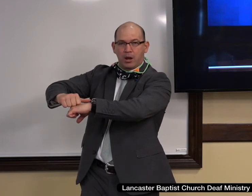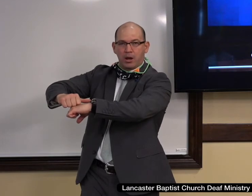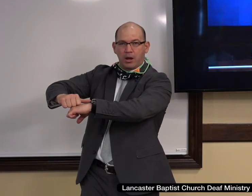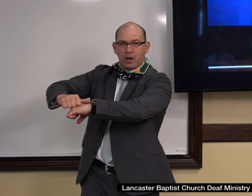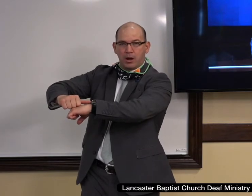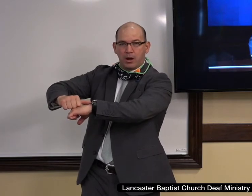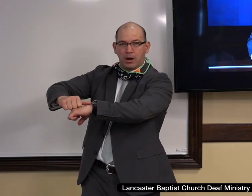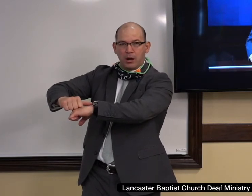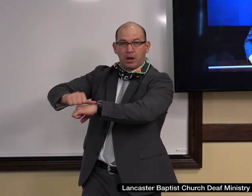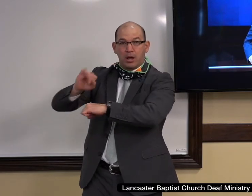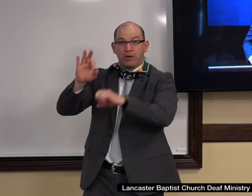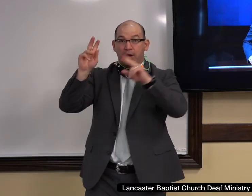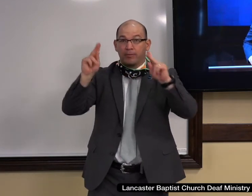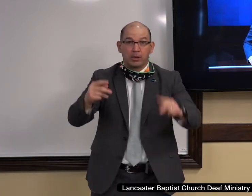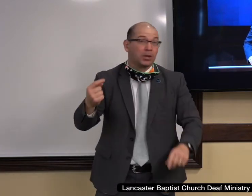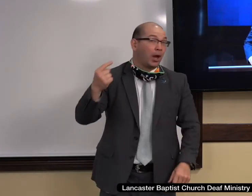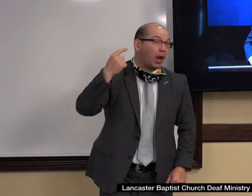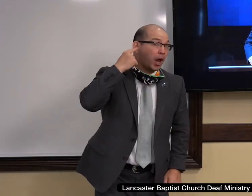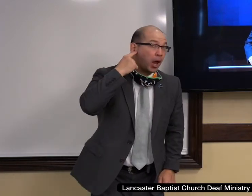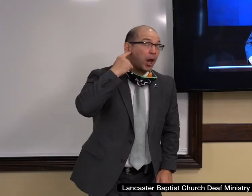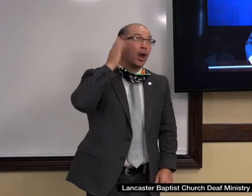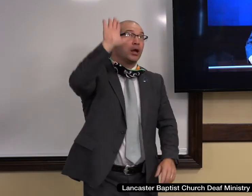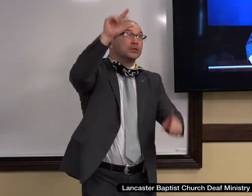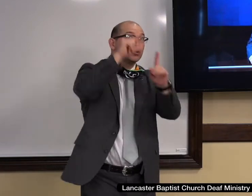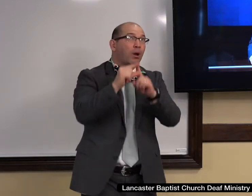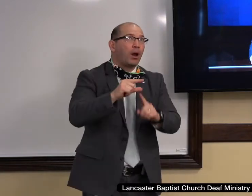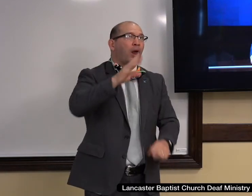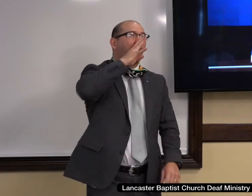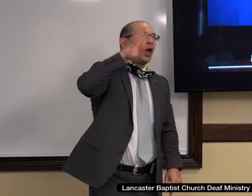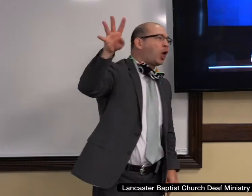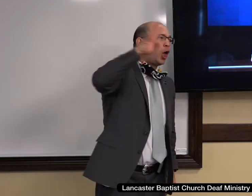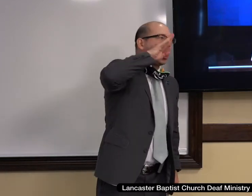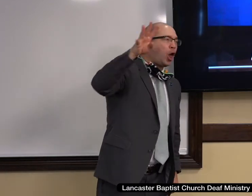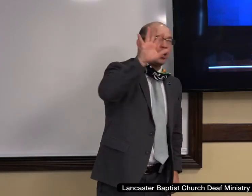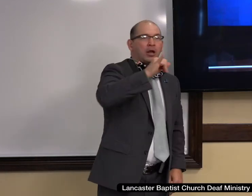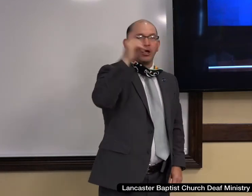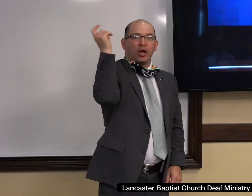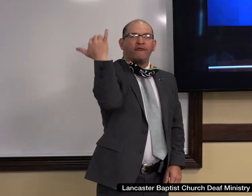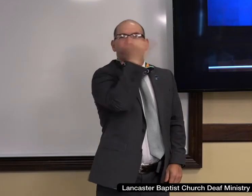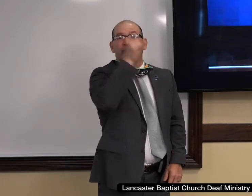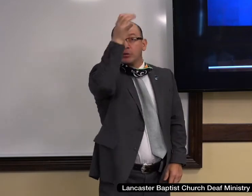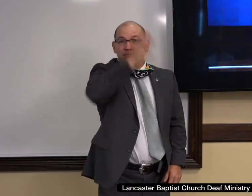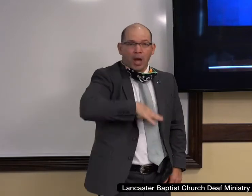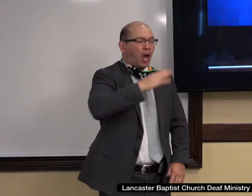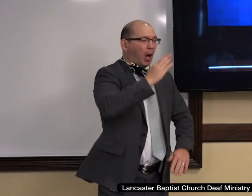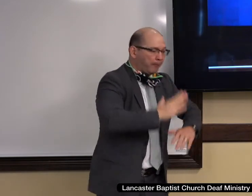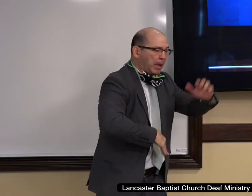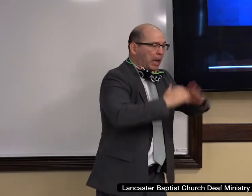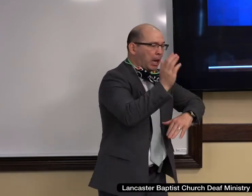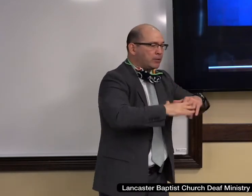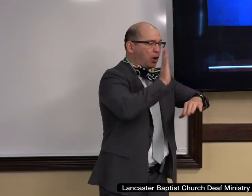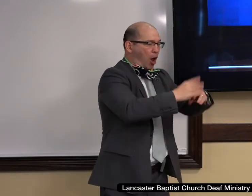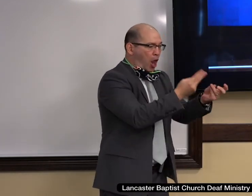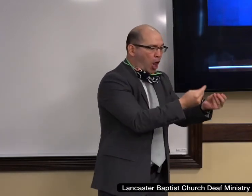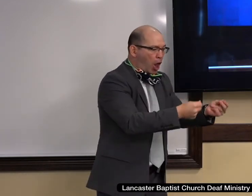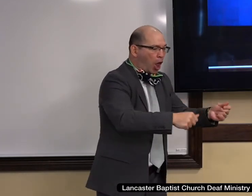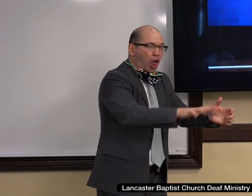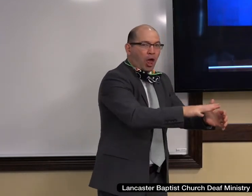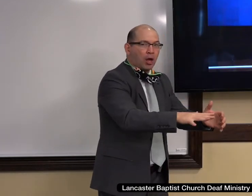every one that heareth these sayings of mine and doeth them not shall be likened unto a foolish man, which built his house upon the sand, and the rain descended, and the